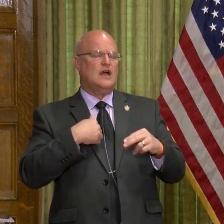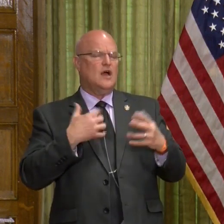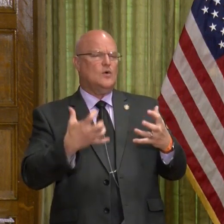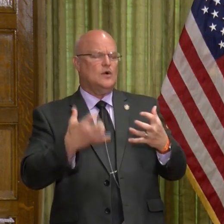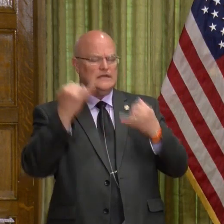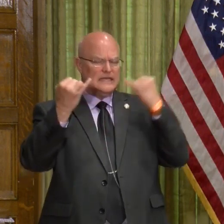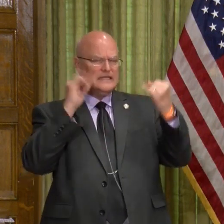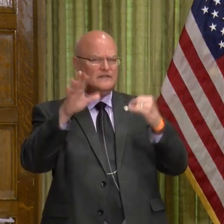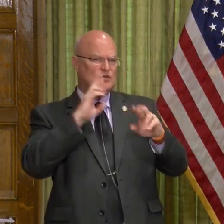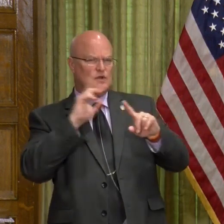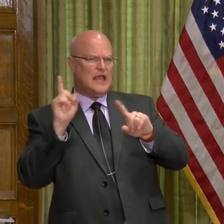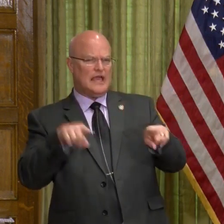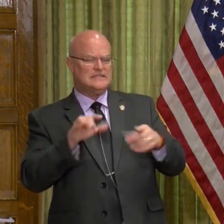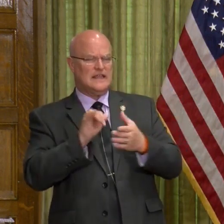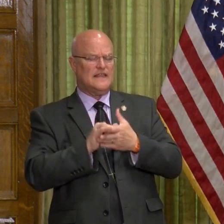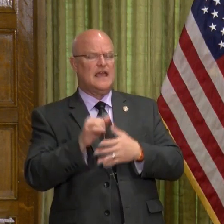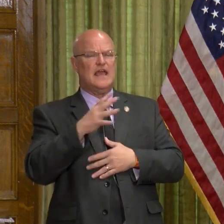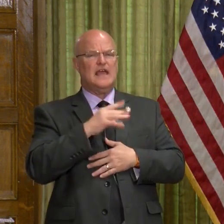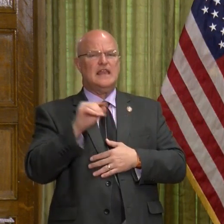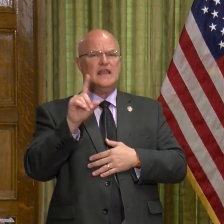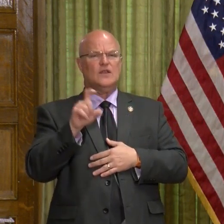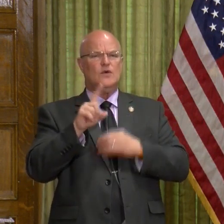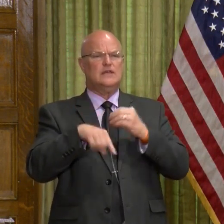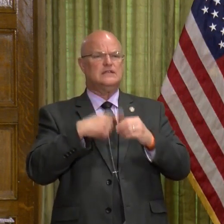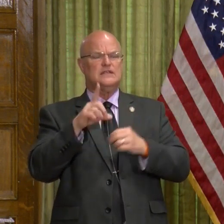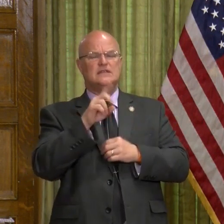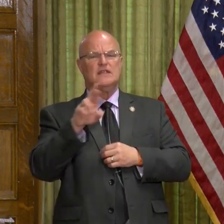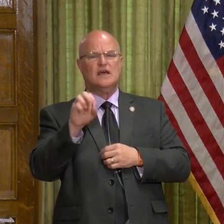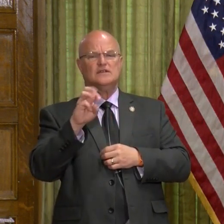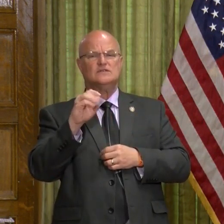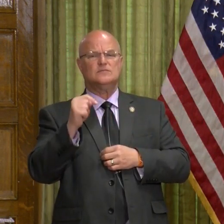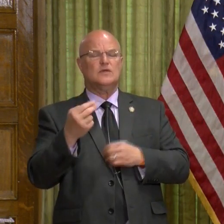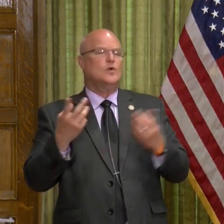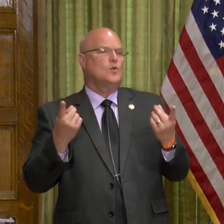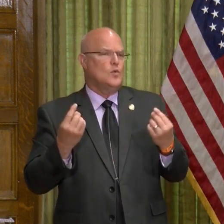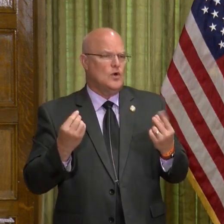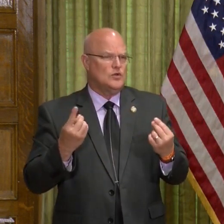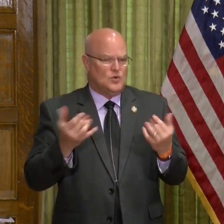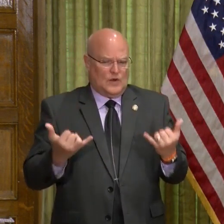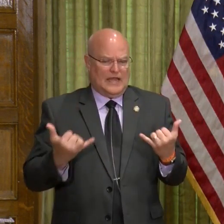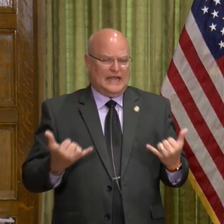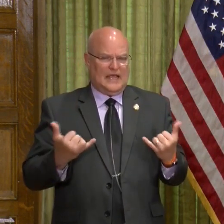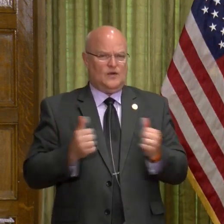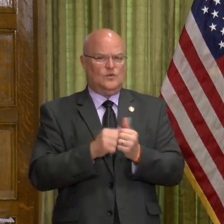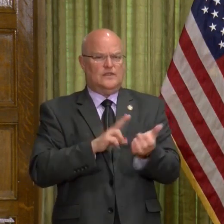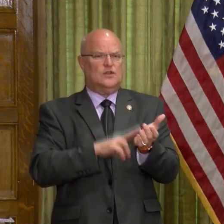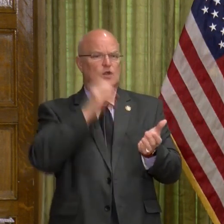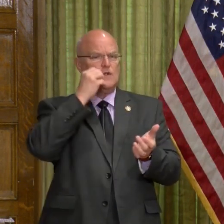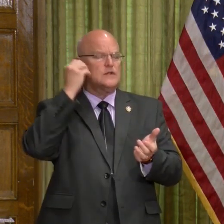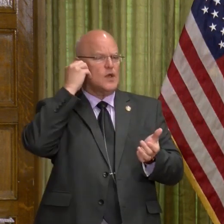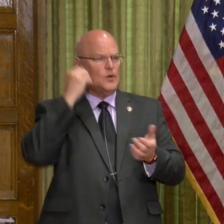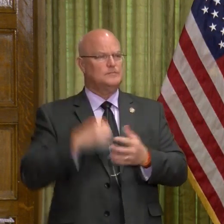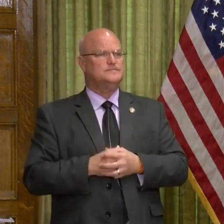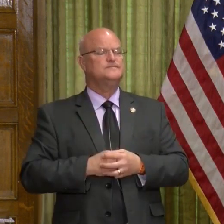get an idea of your reaction to that and a question for Dr. Smith of what can you do at this point in a nursing home.